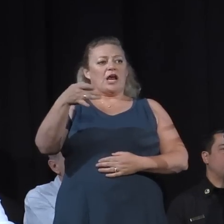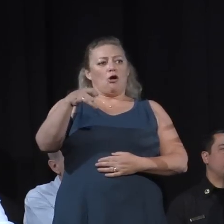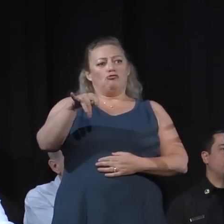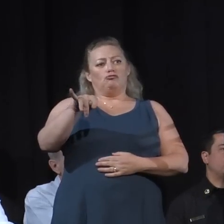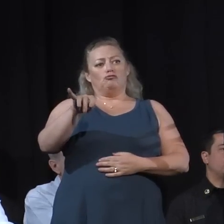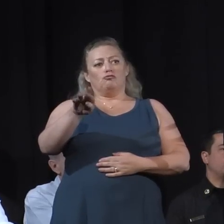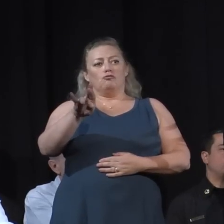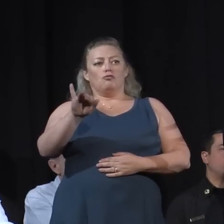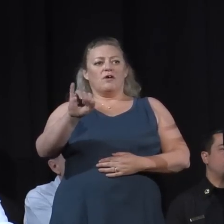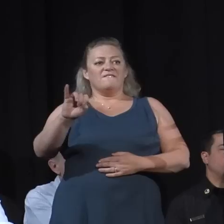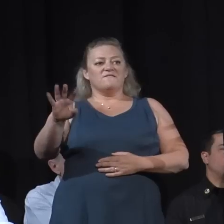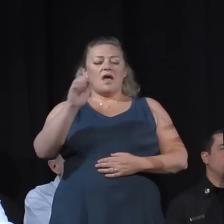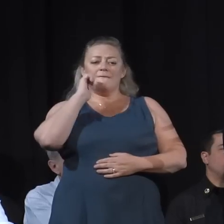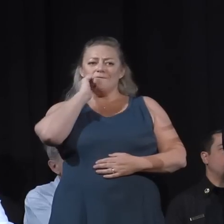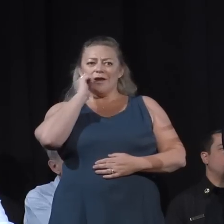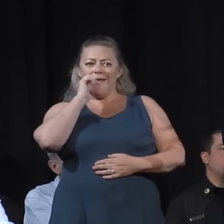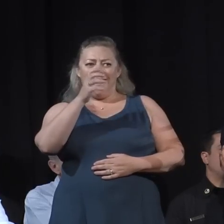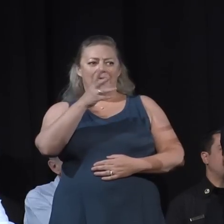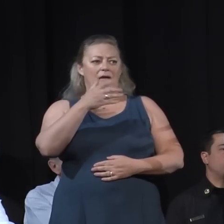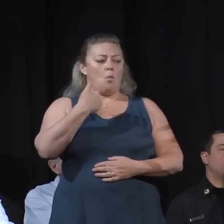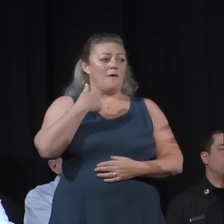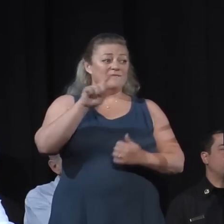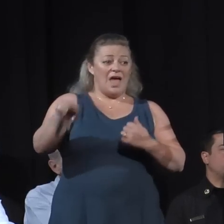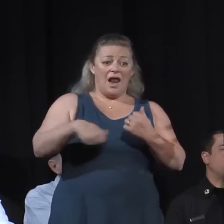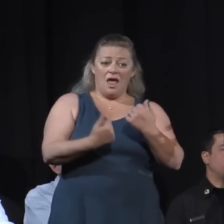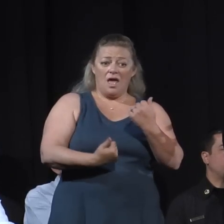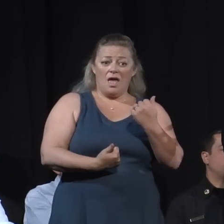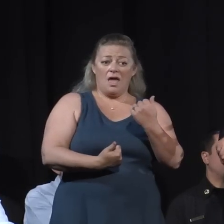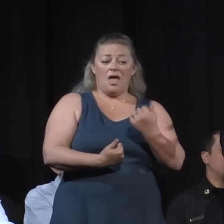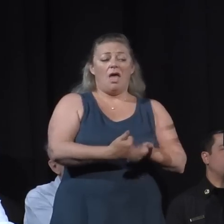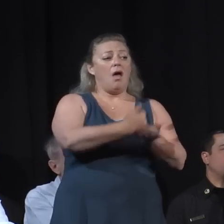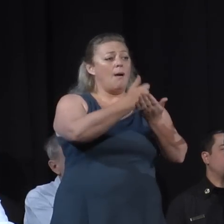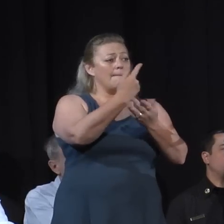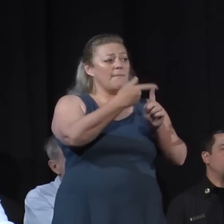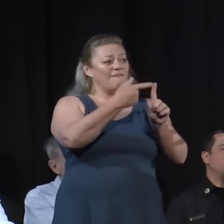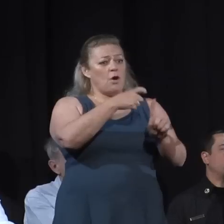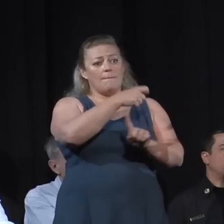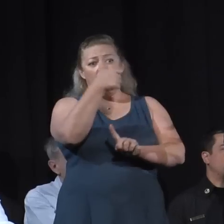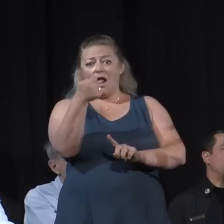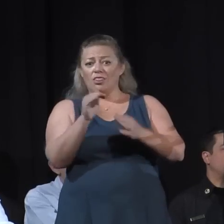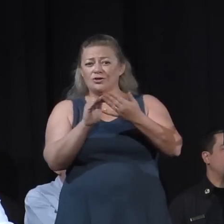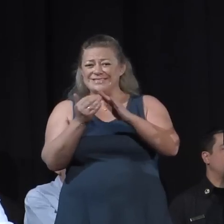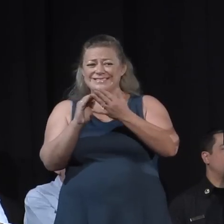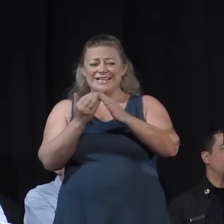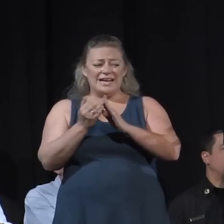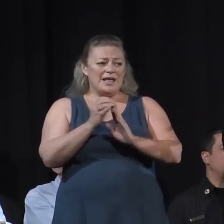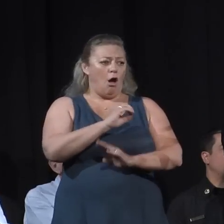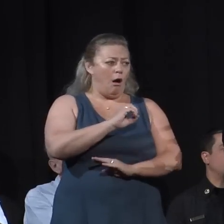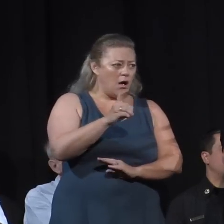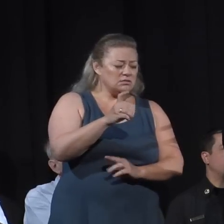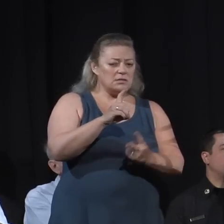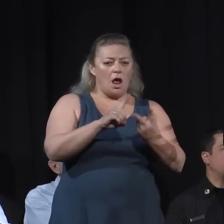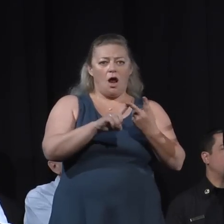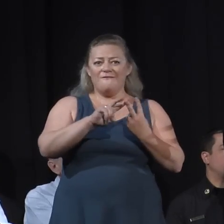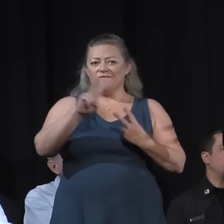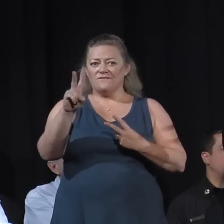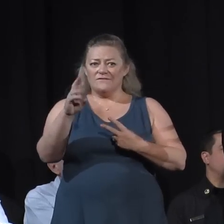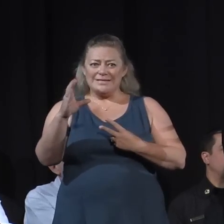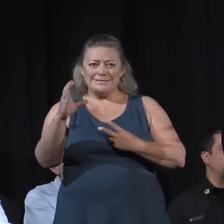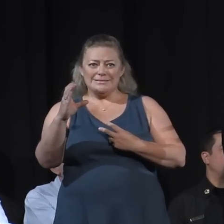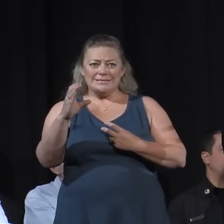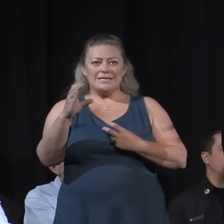for policing. We've had assistance from a number of organizations, the Oxnard Police Department, the Ventura County Sheriff, even some non